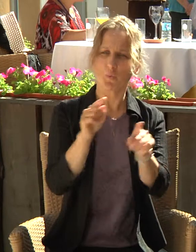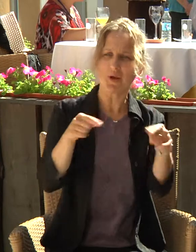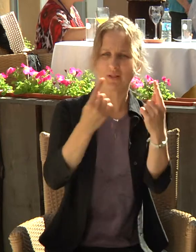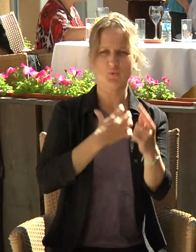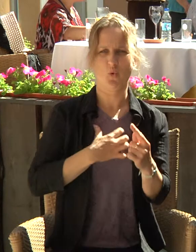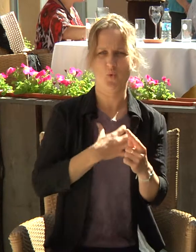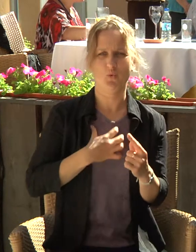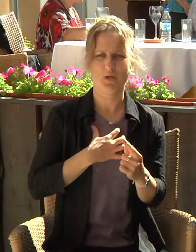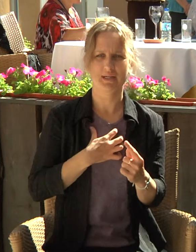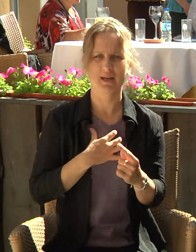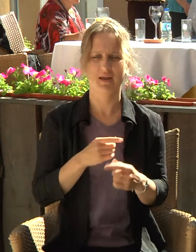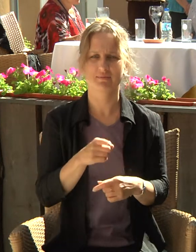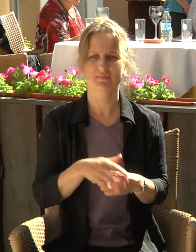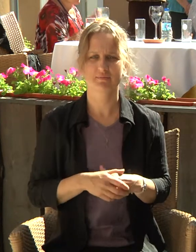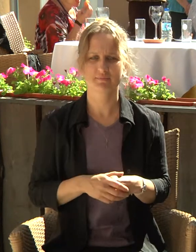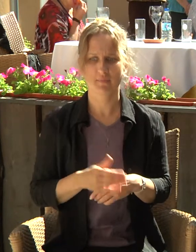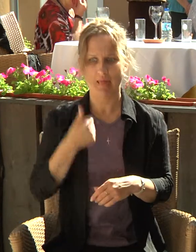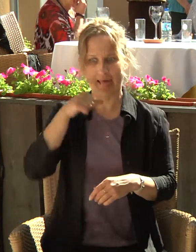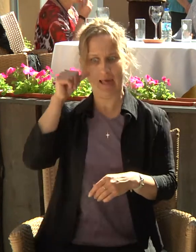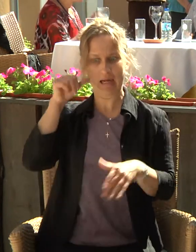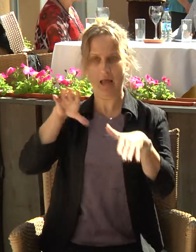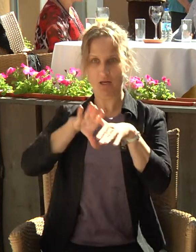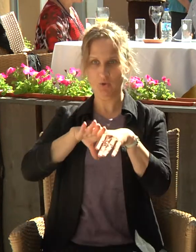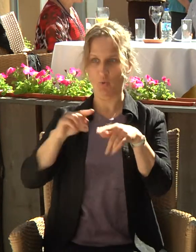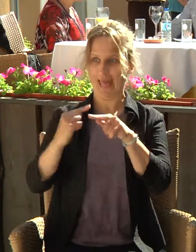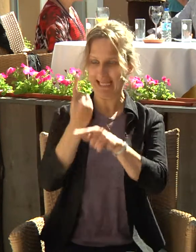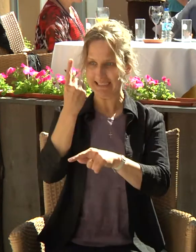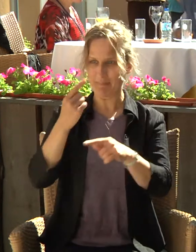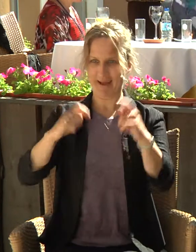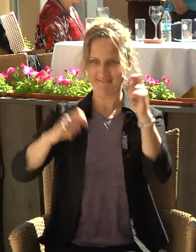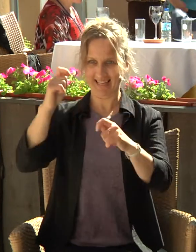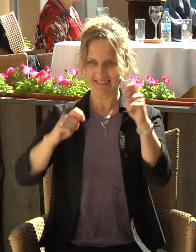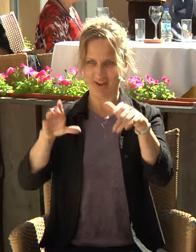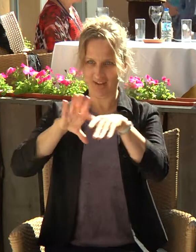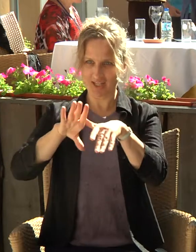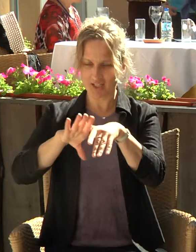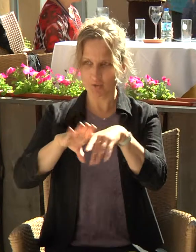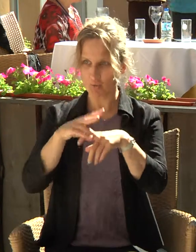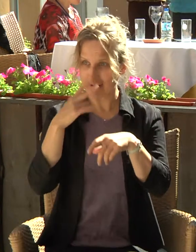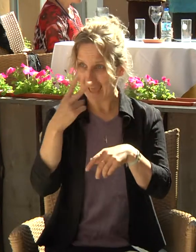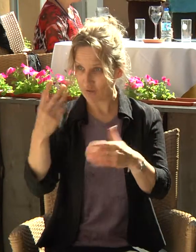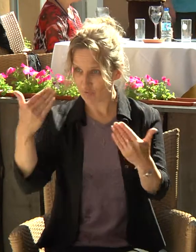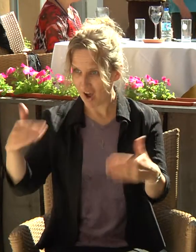And having seen the first night last night I am sure we were very right to do that.